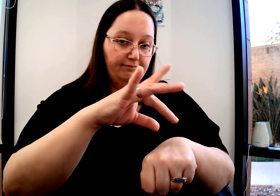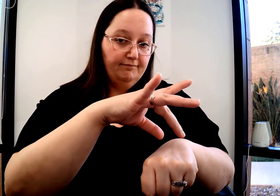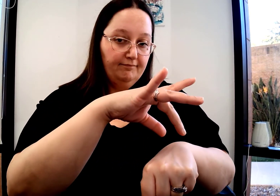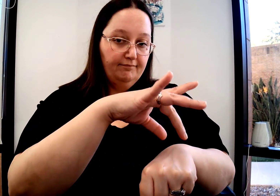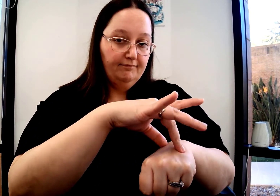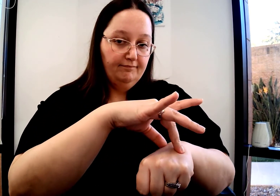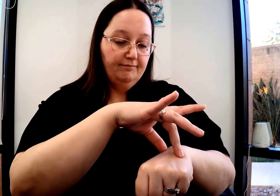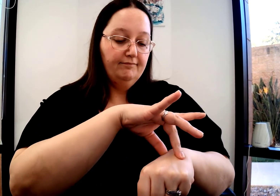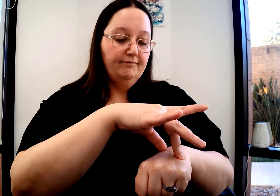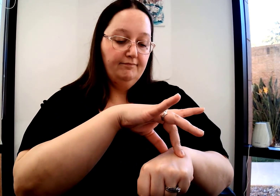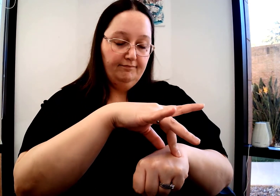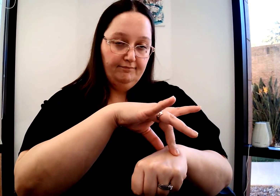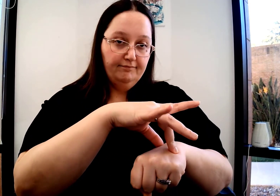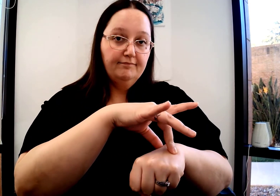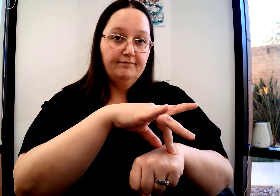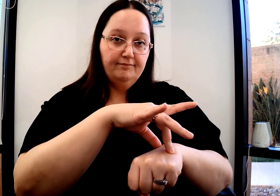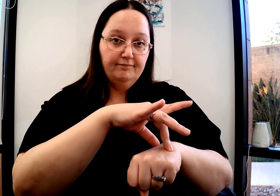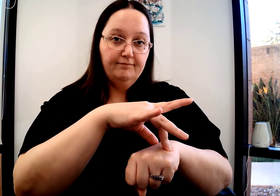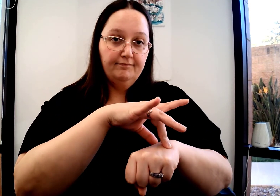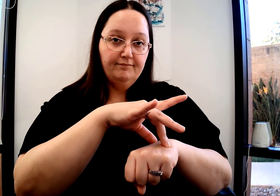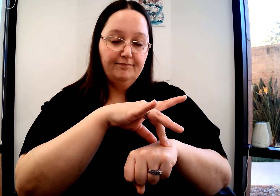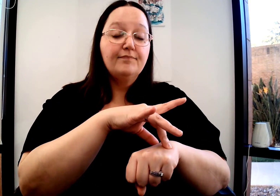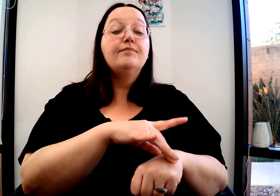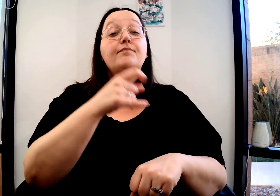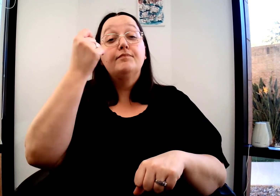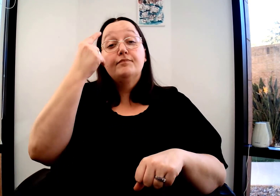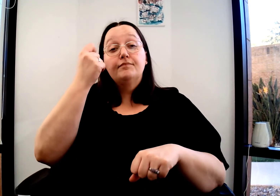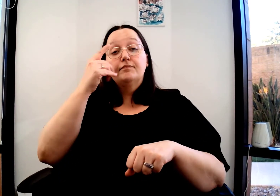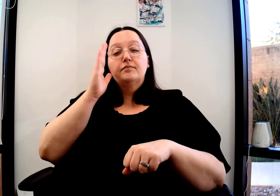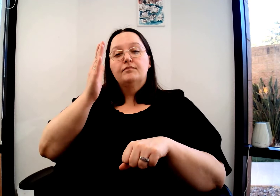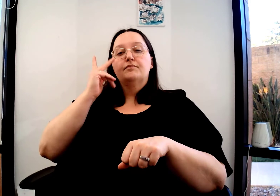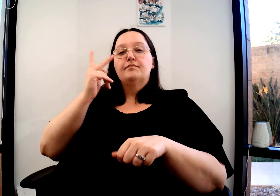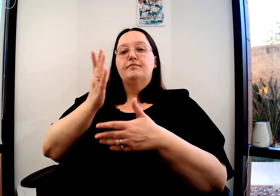Use that open 8 with your thumb down on your wrist. Shake.